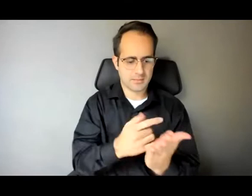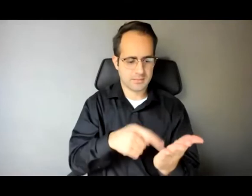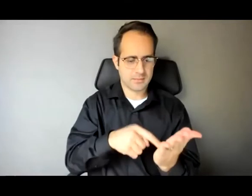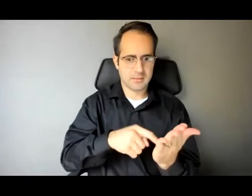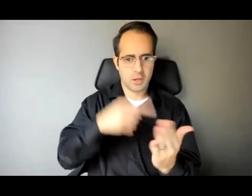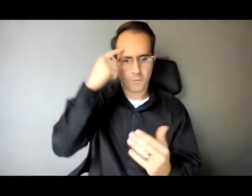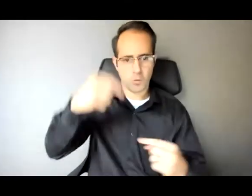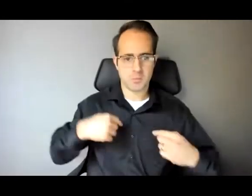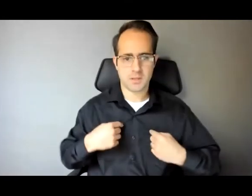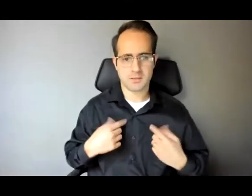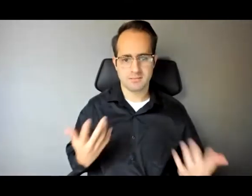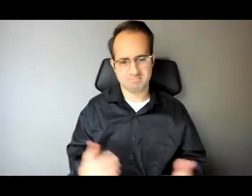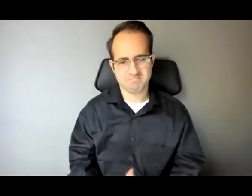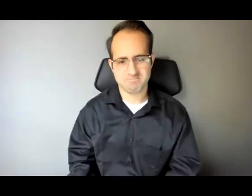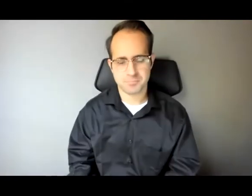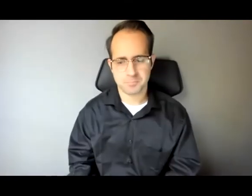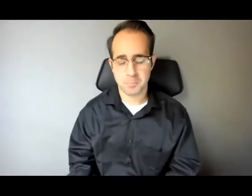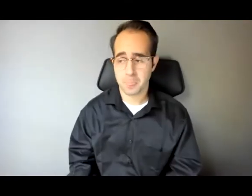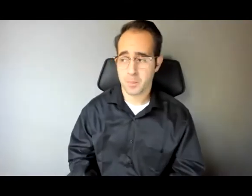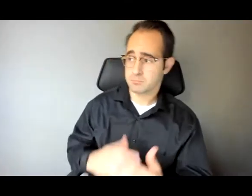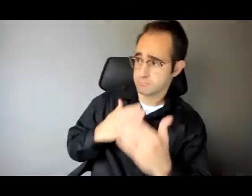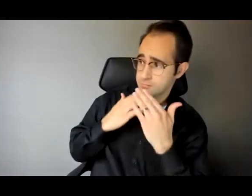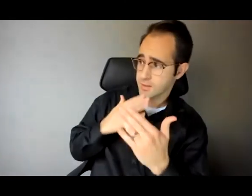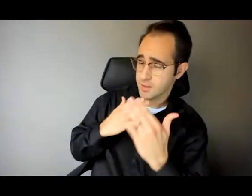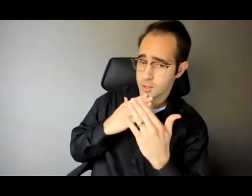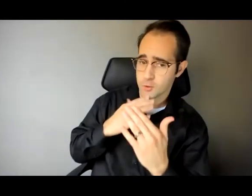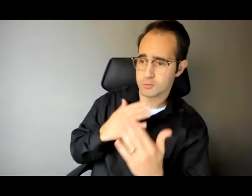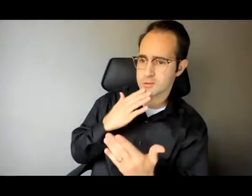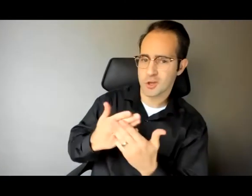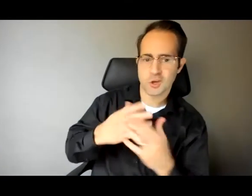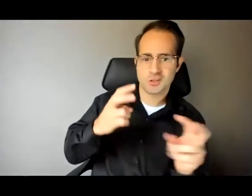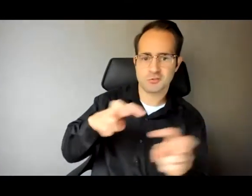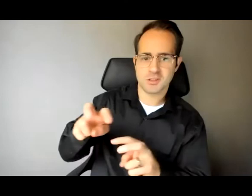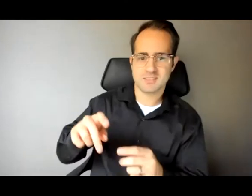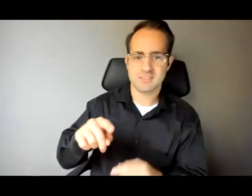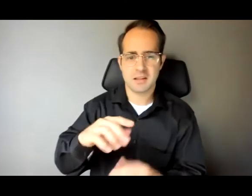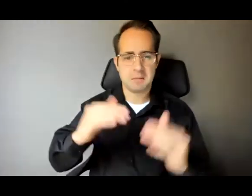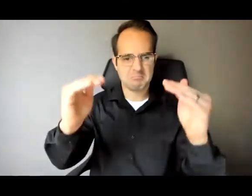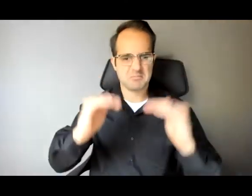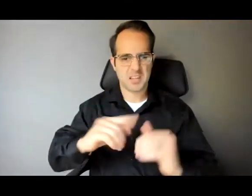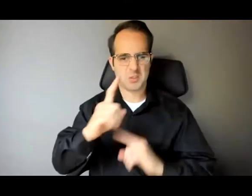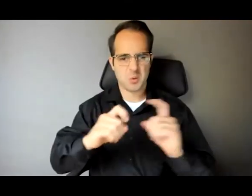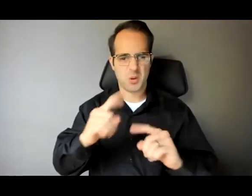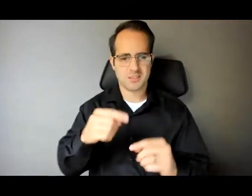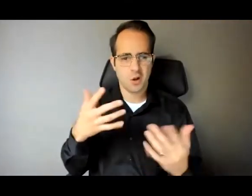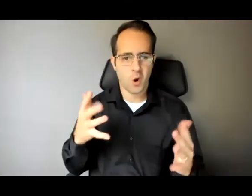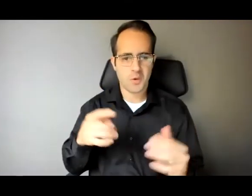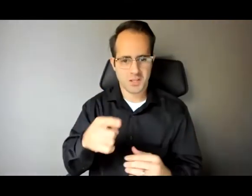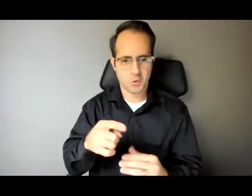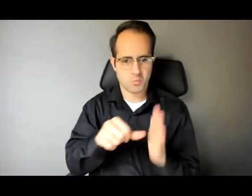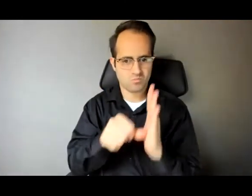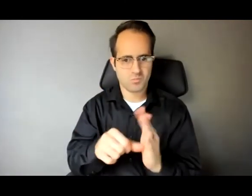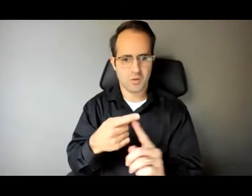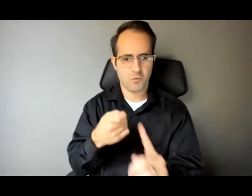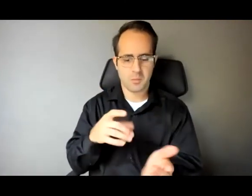thank you so much for that well since you that was a good segue let's go ahead and go on to that next question that you already pointed out from Dr.